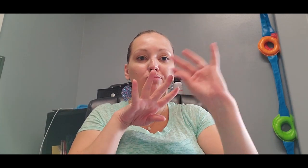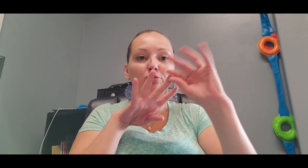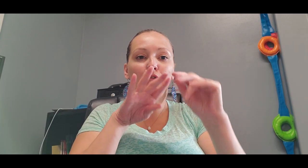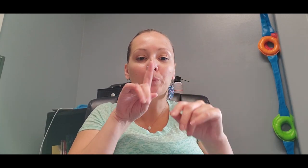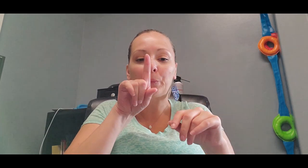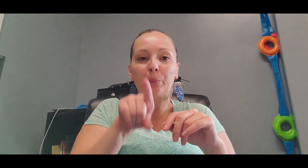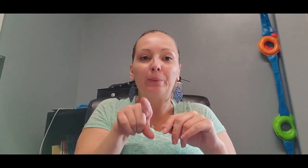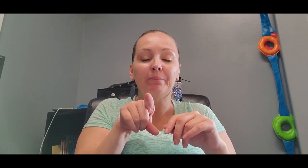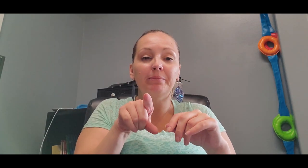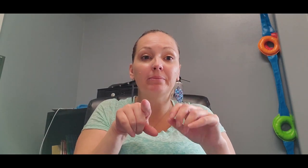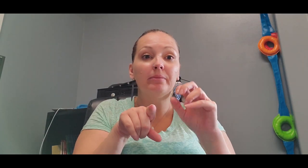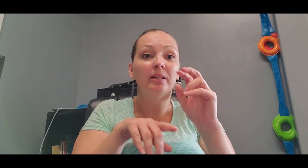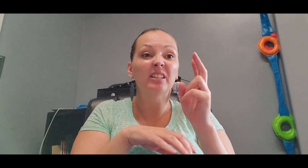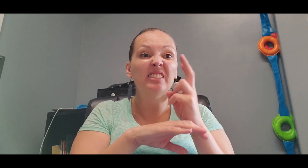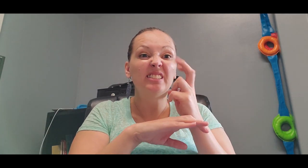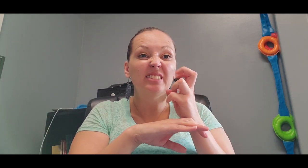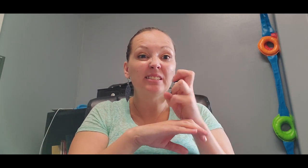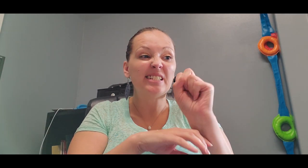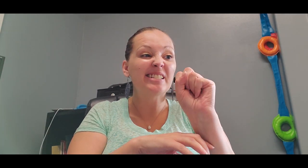There's a tree that has branches.